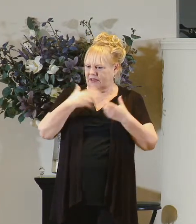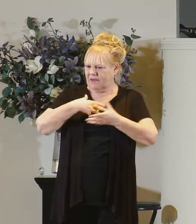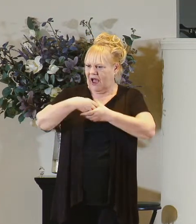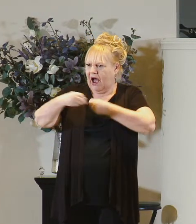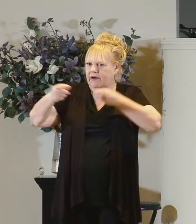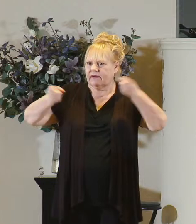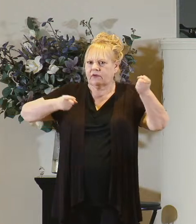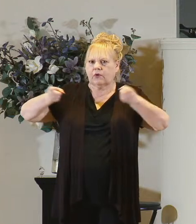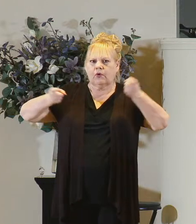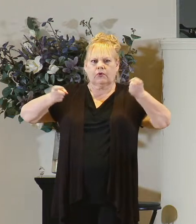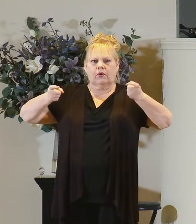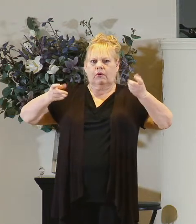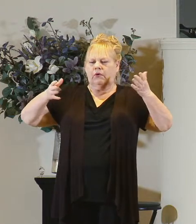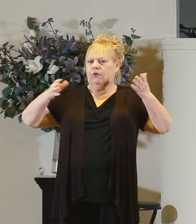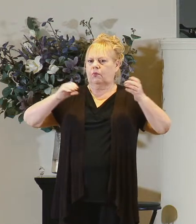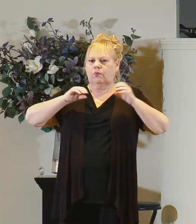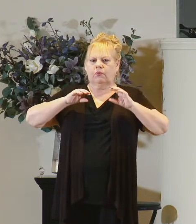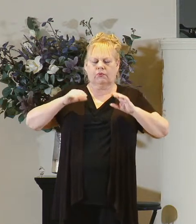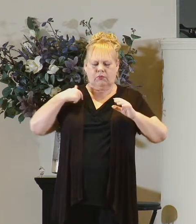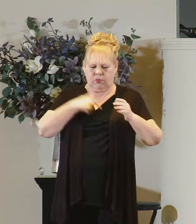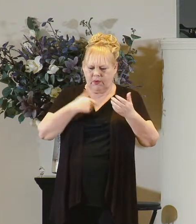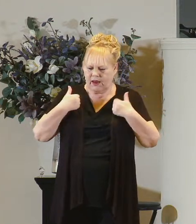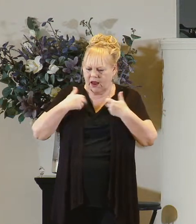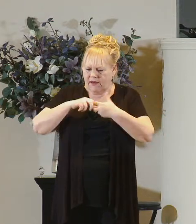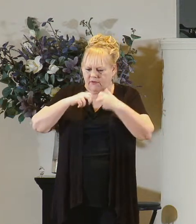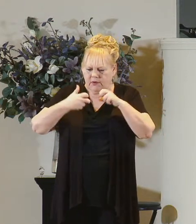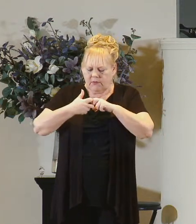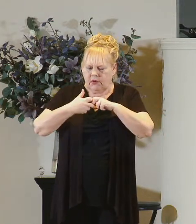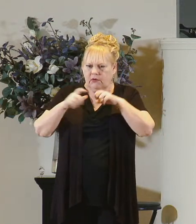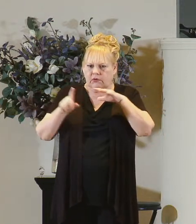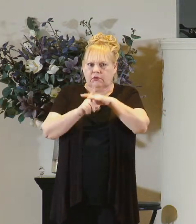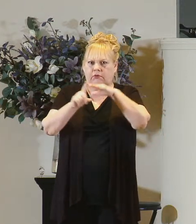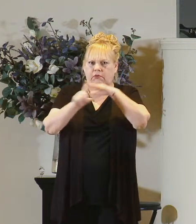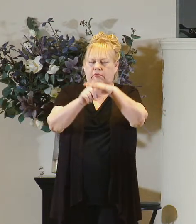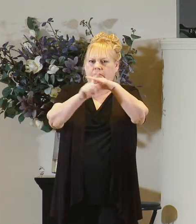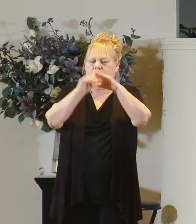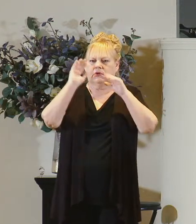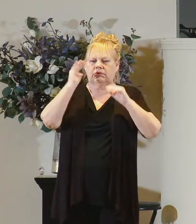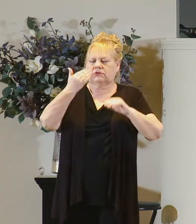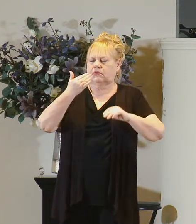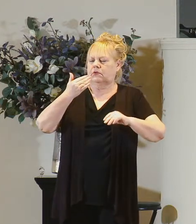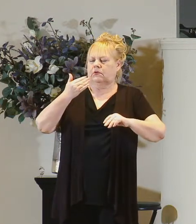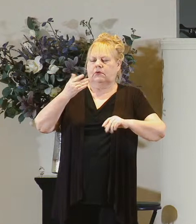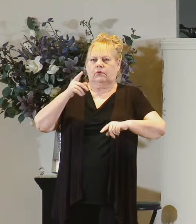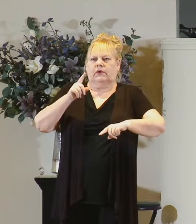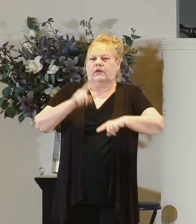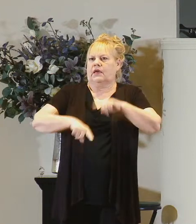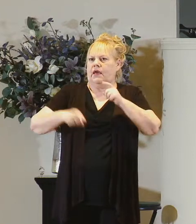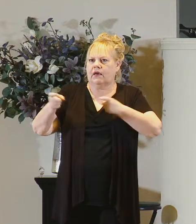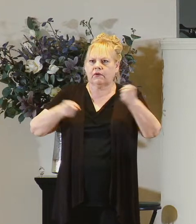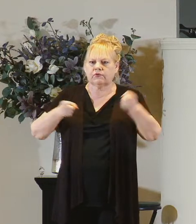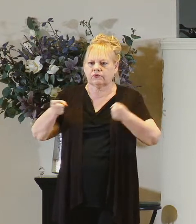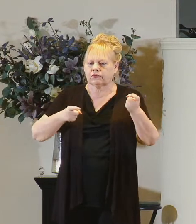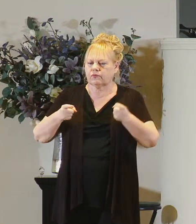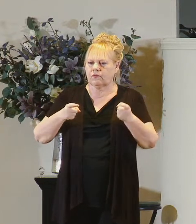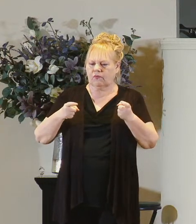control we have problems that seem like they are unmanageable we have our own set of demons demons